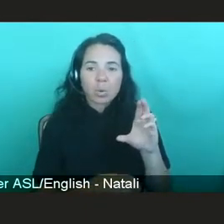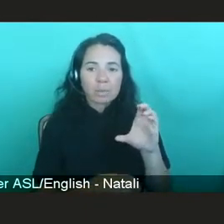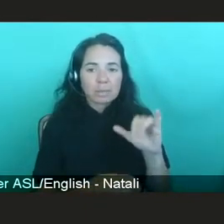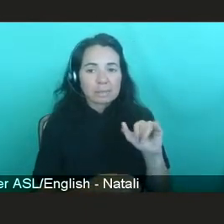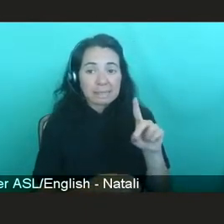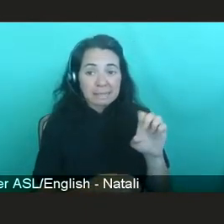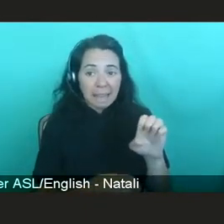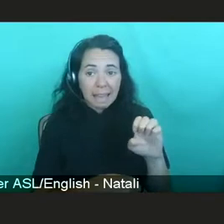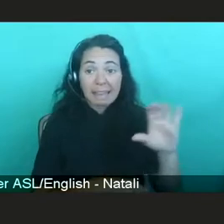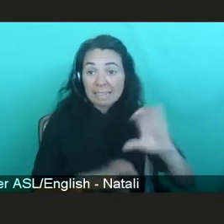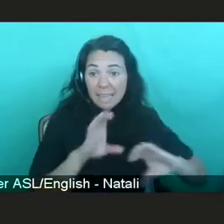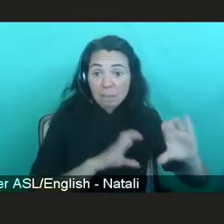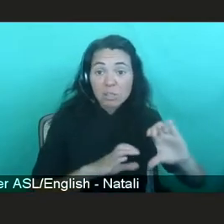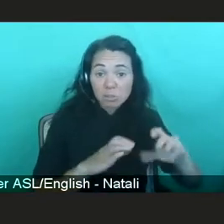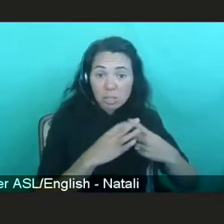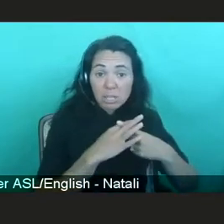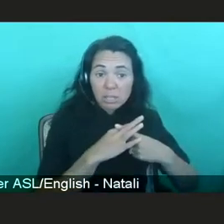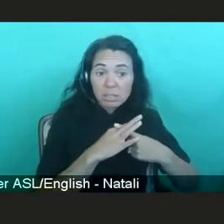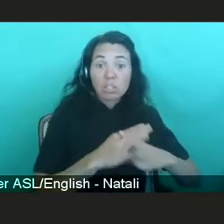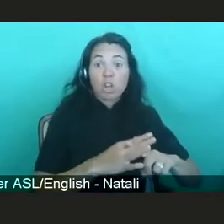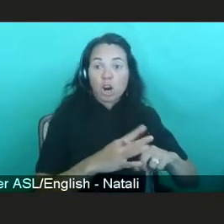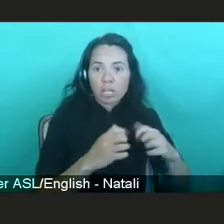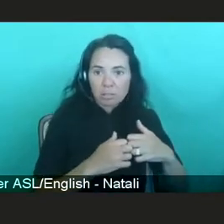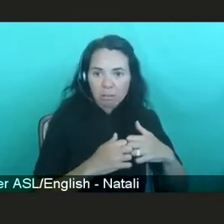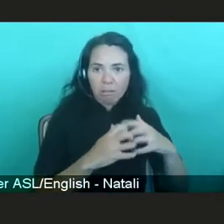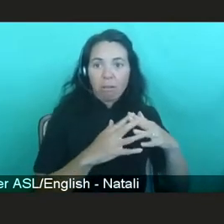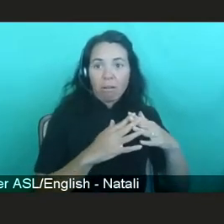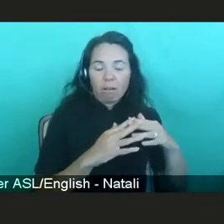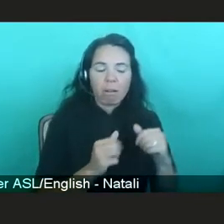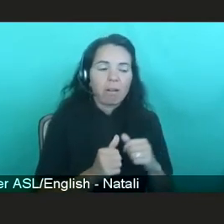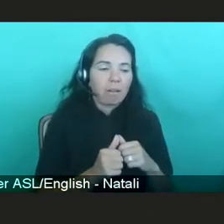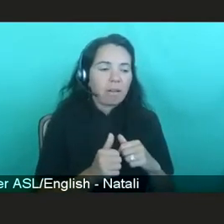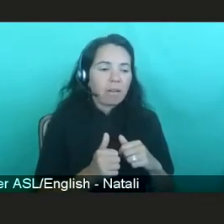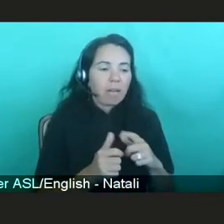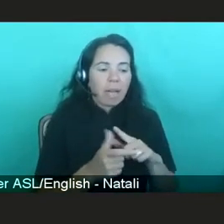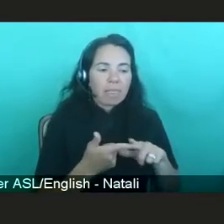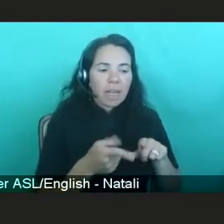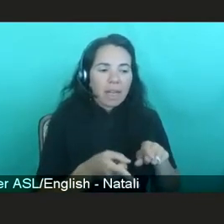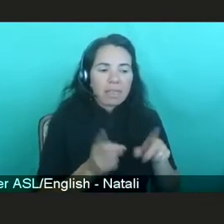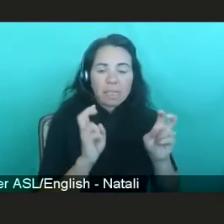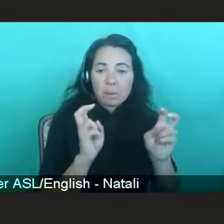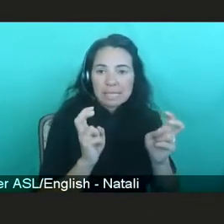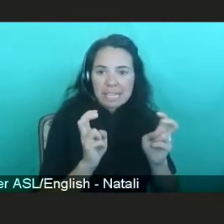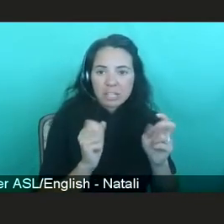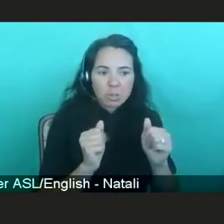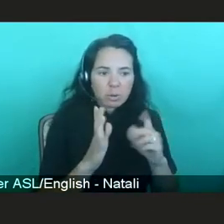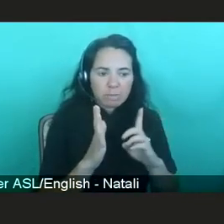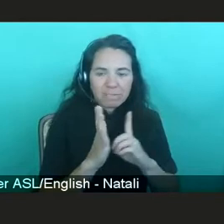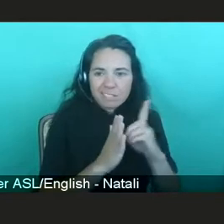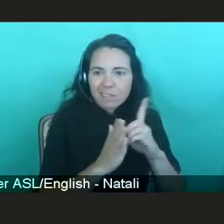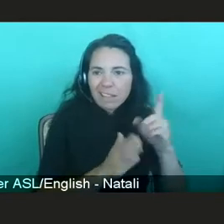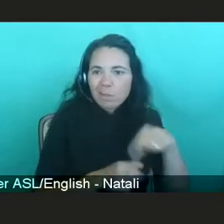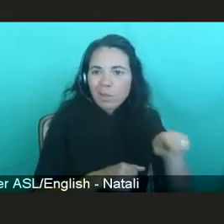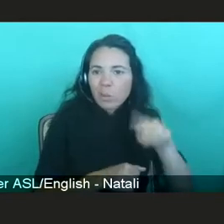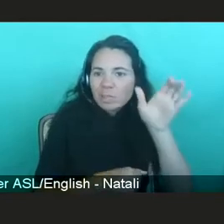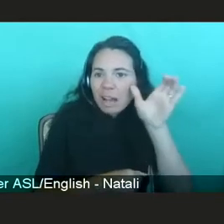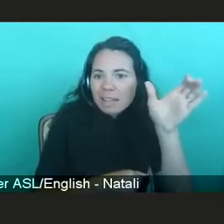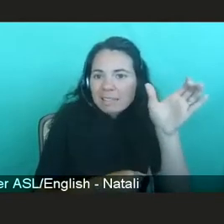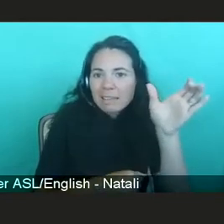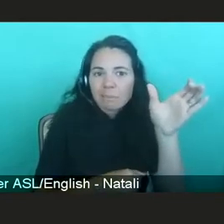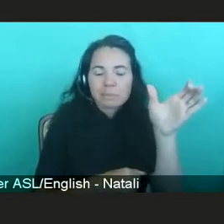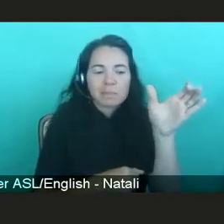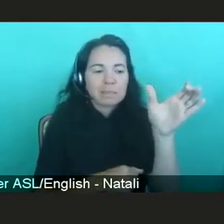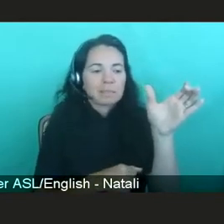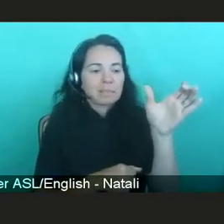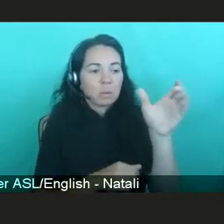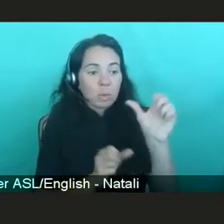We went through this issue of using, developing the concepts that we could use the